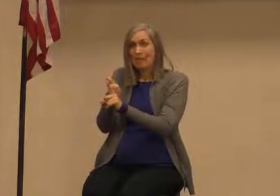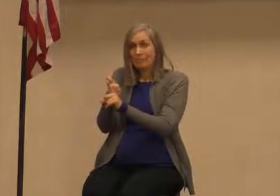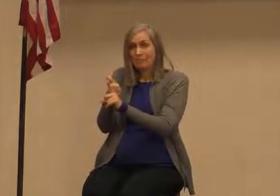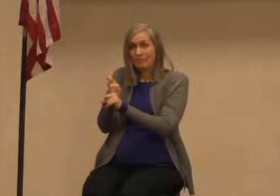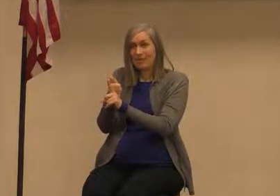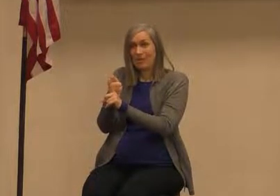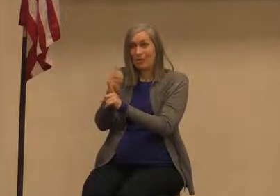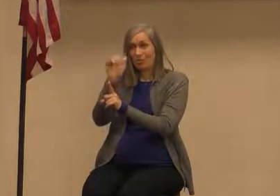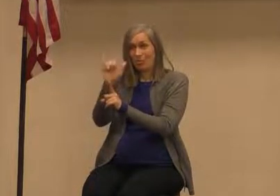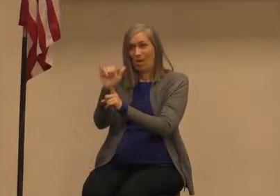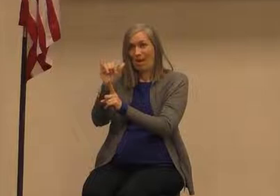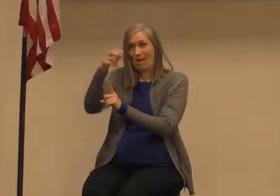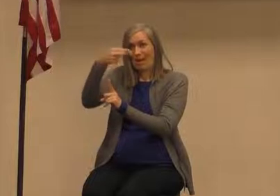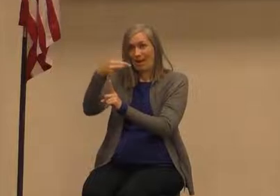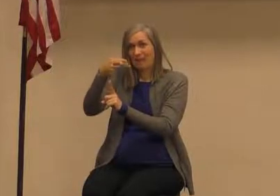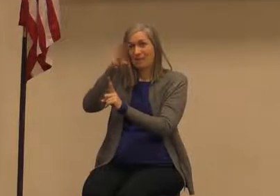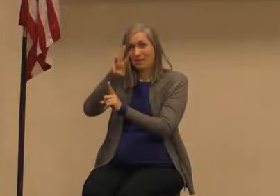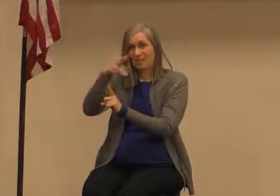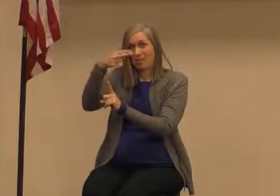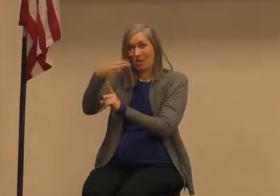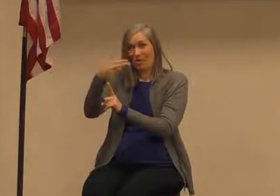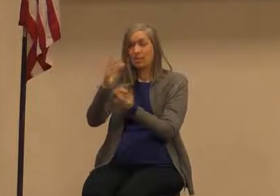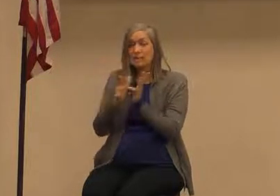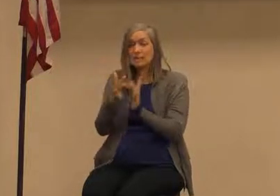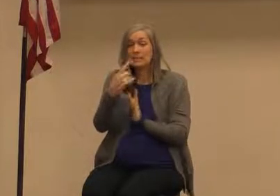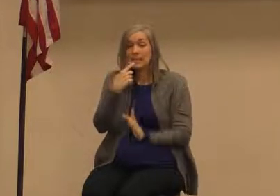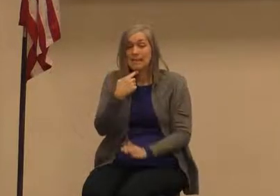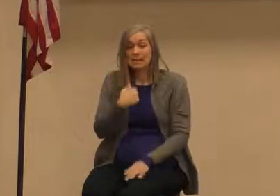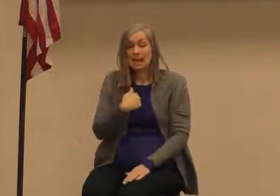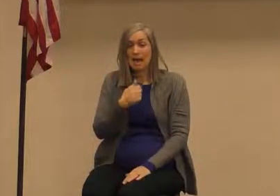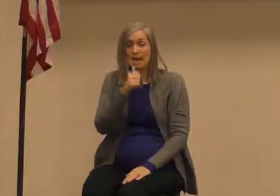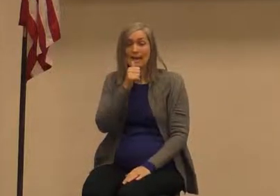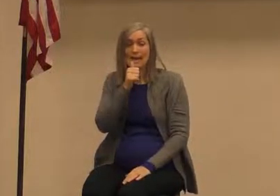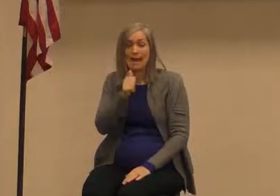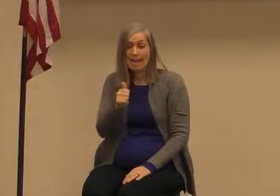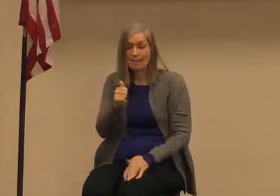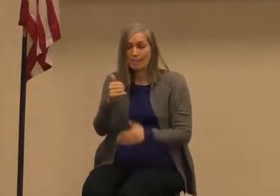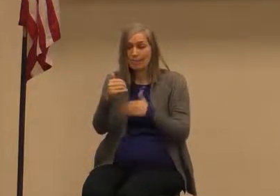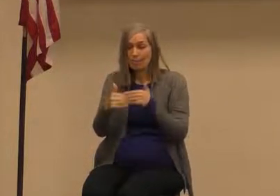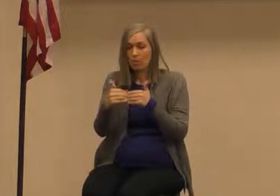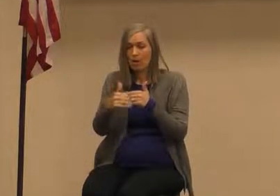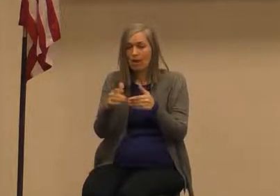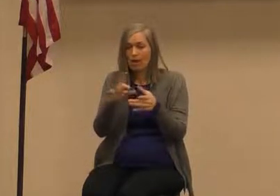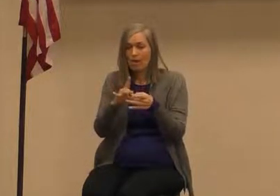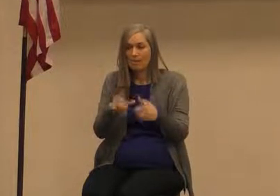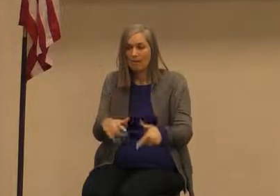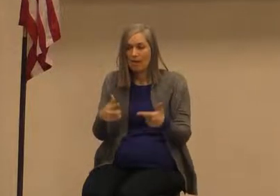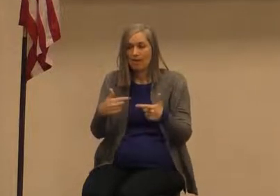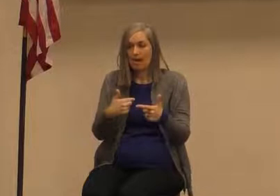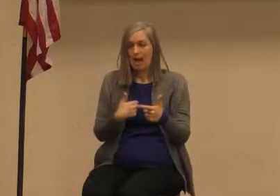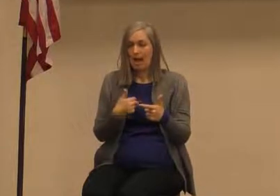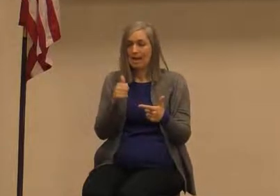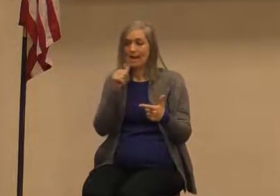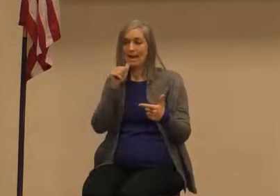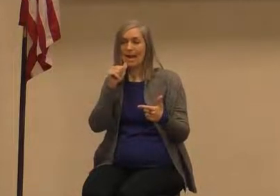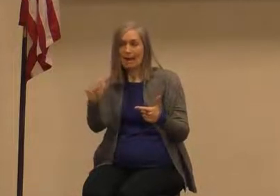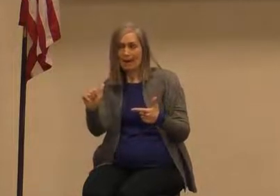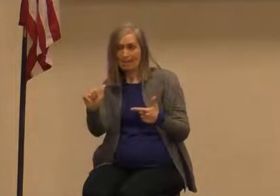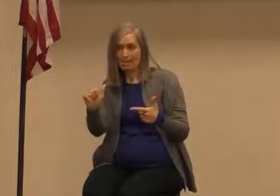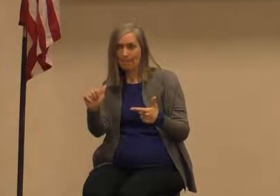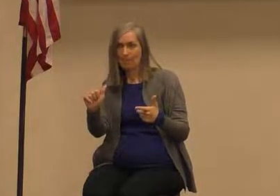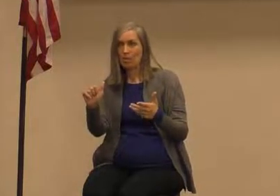several I am statements of Jesus he says I am the bread of life and I am the water that gives life